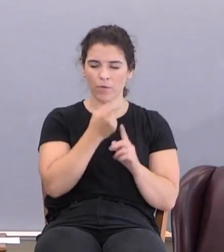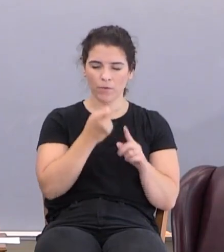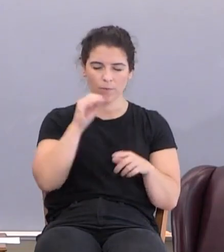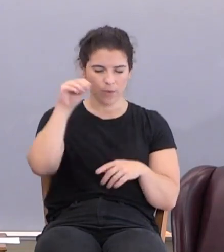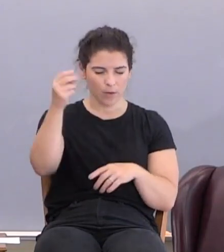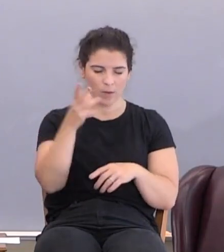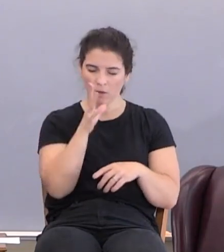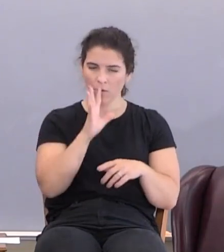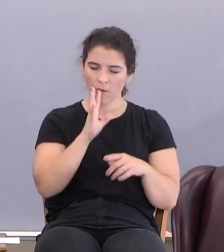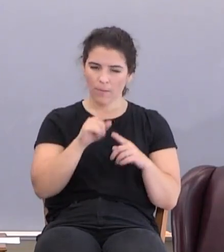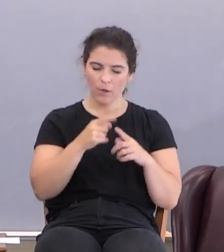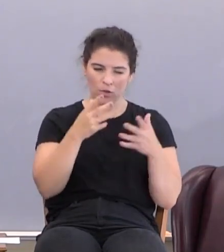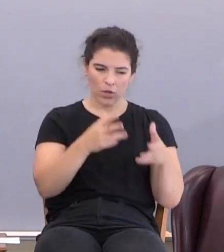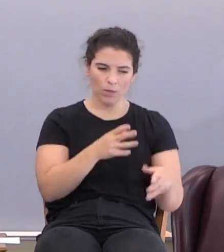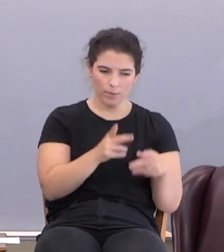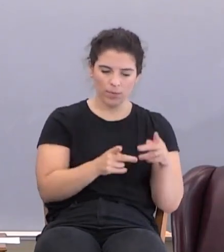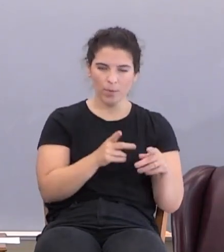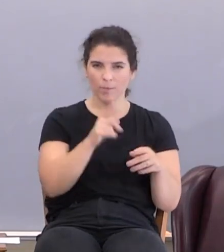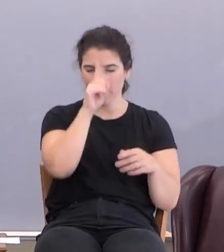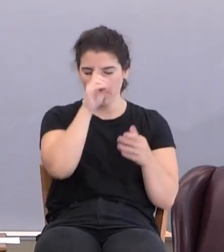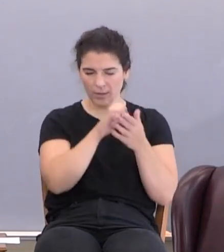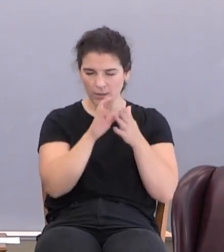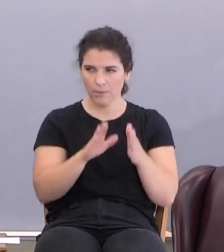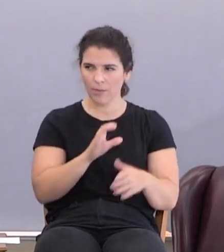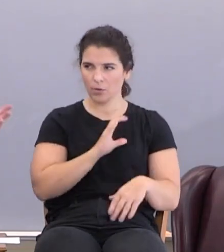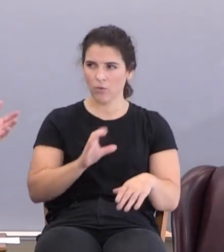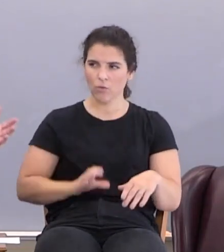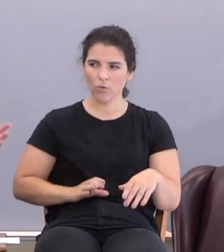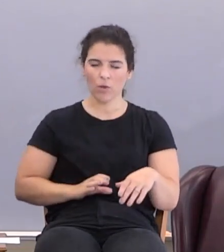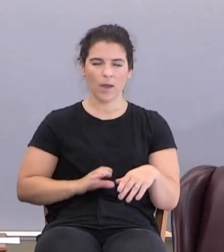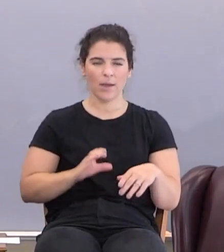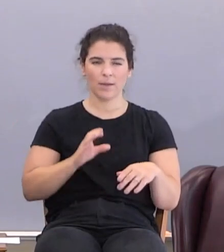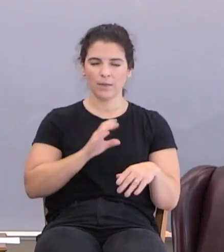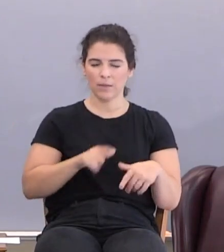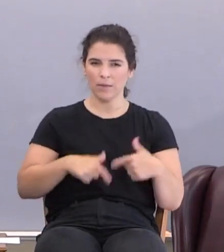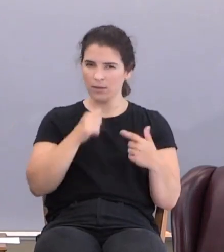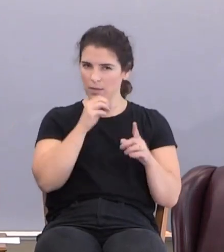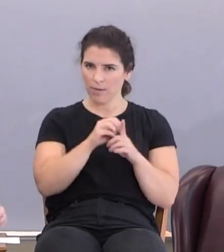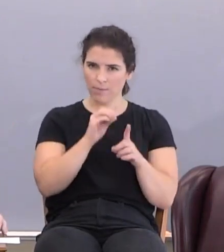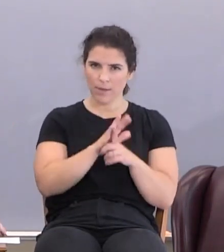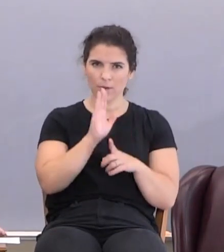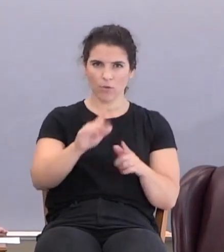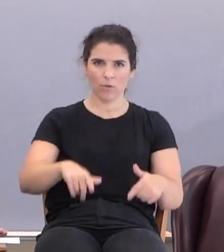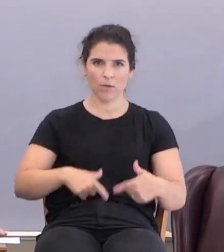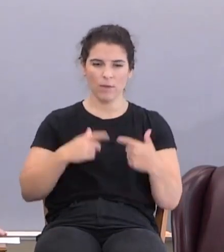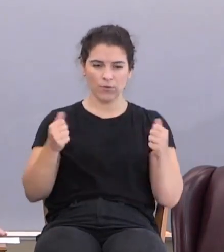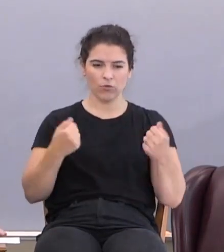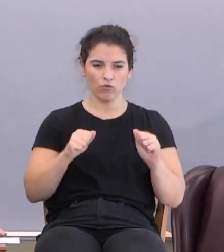lost people. That's talking about as a believer, his life doesn't impact your life if you're trying to do it on your own.